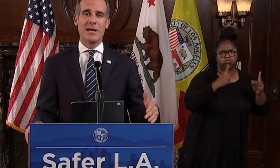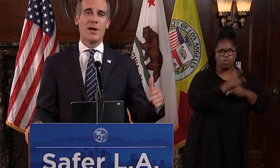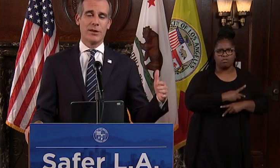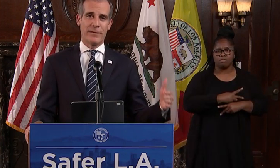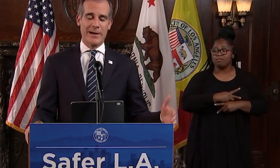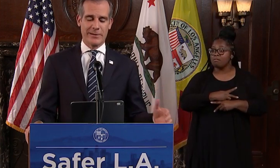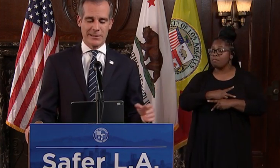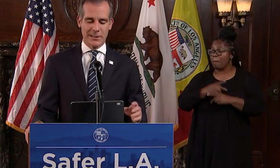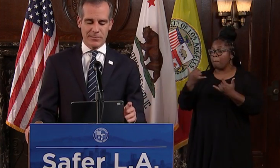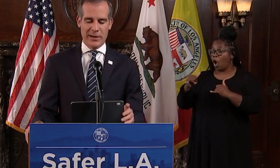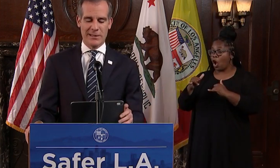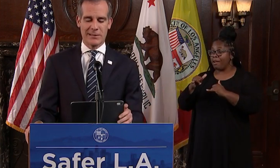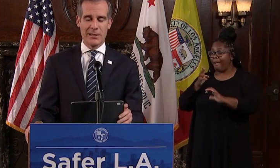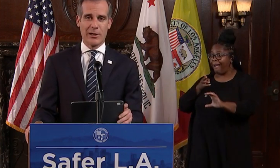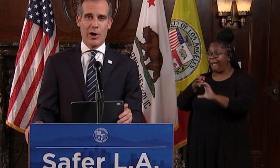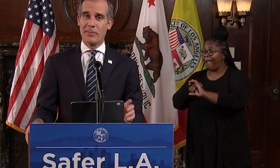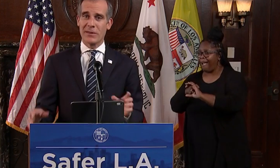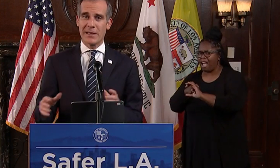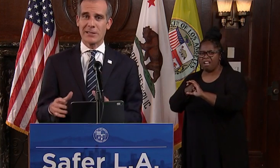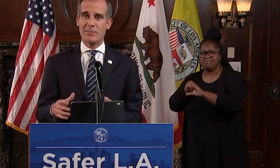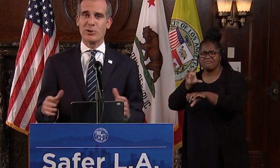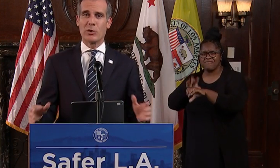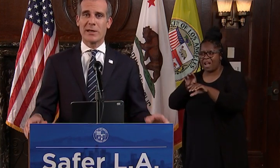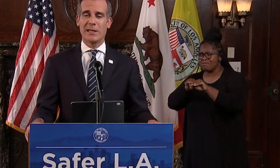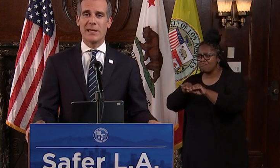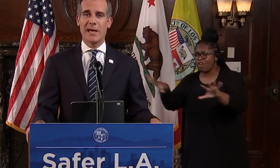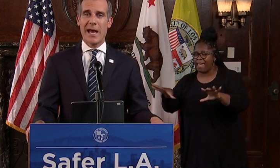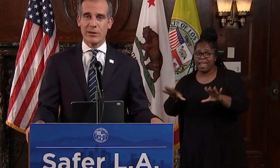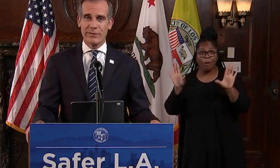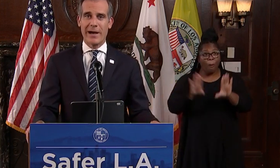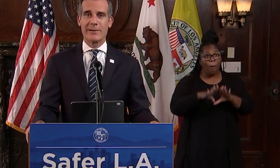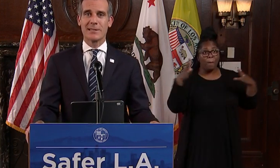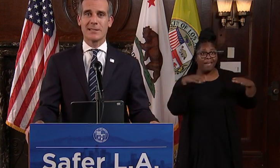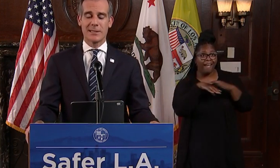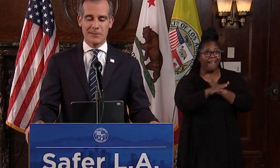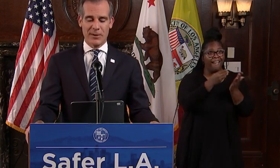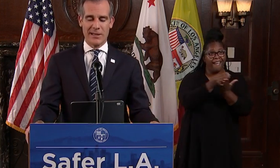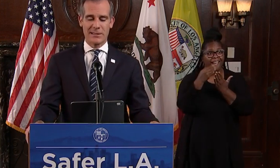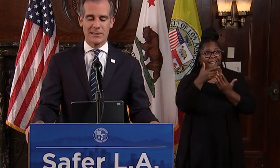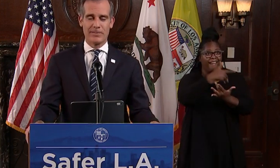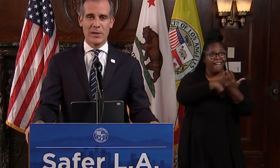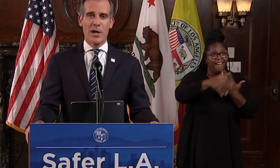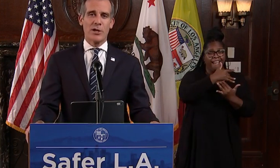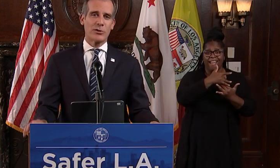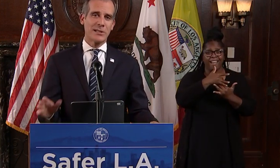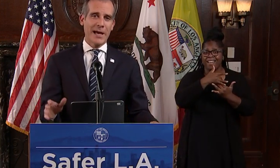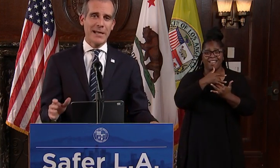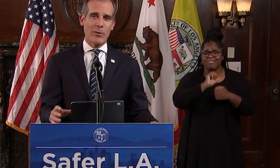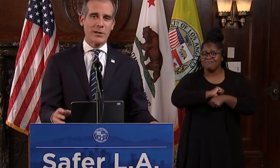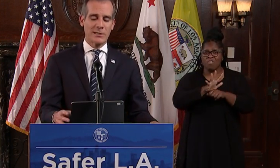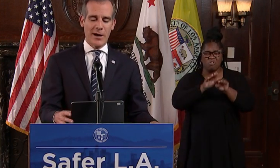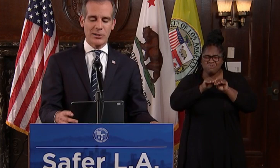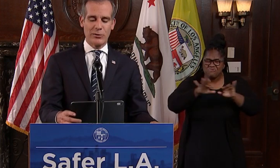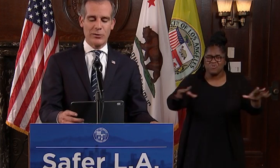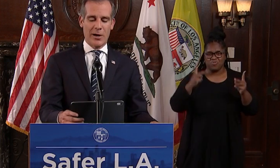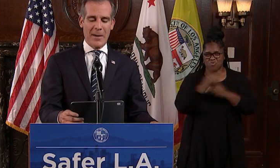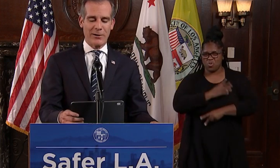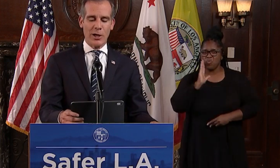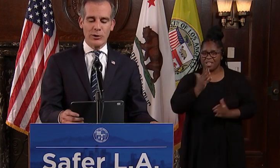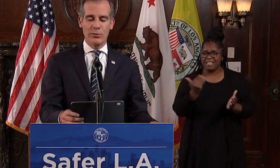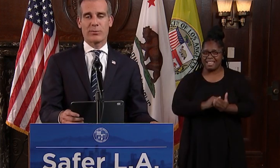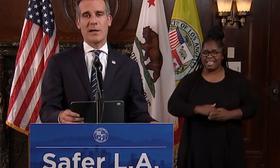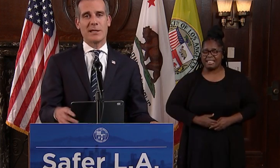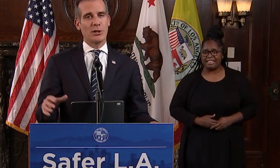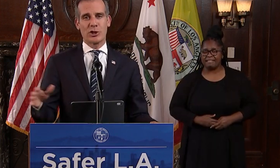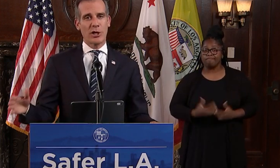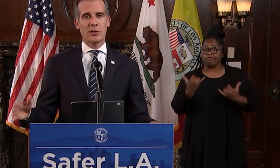attend, the virus spreads. Open things up too quickly and the virus spreads. So tonight I want to talk to you about